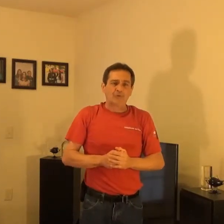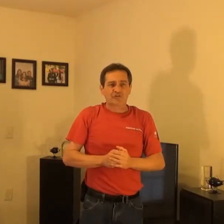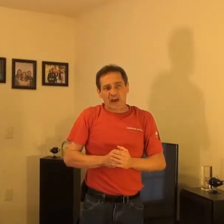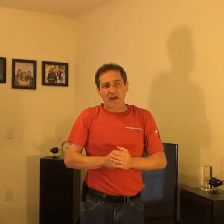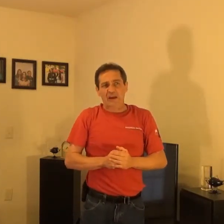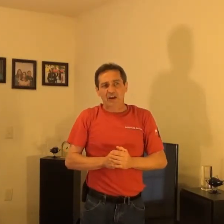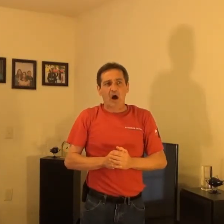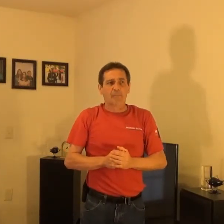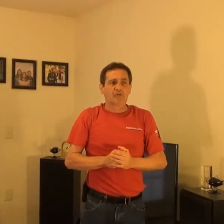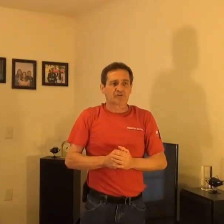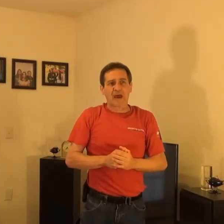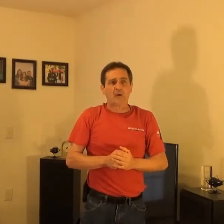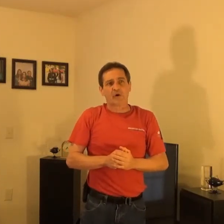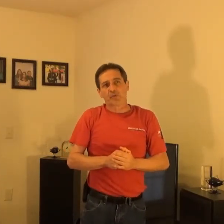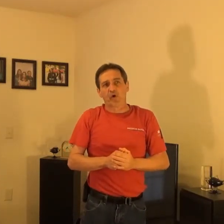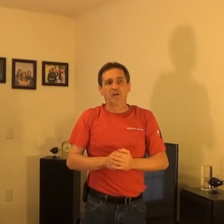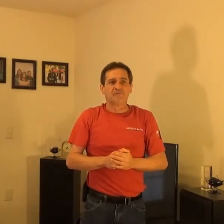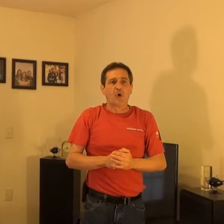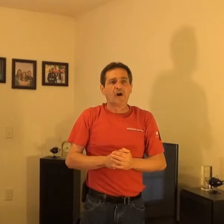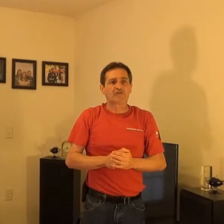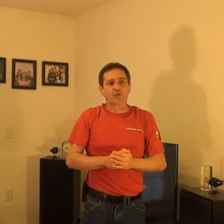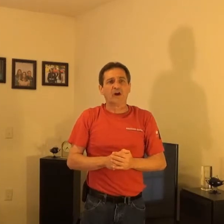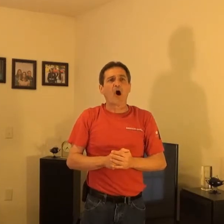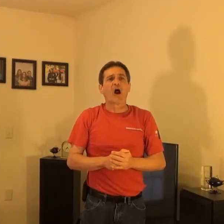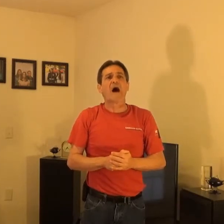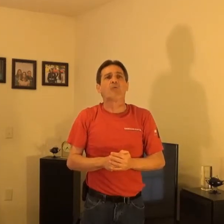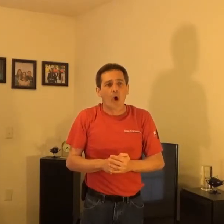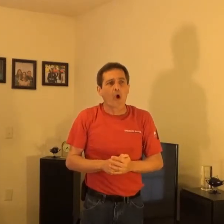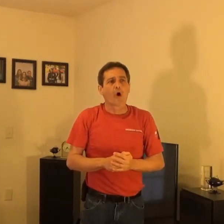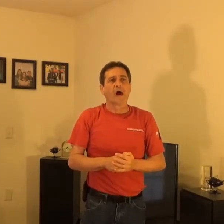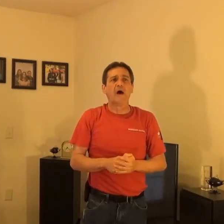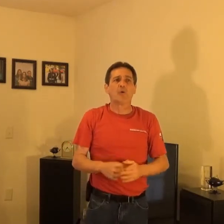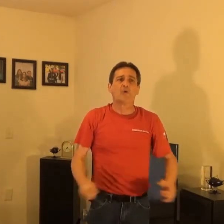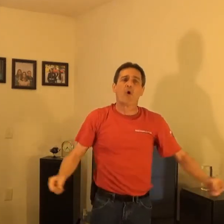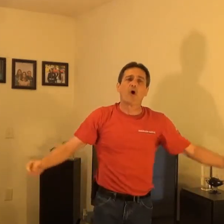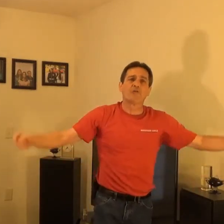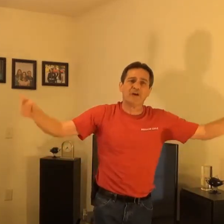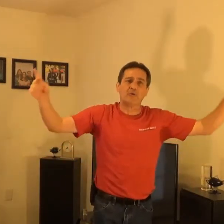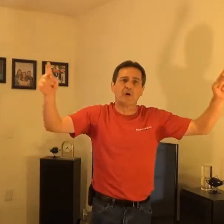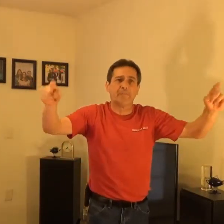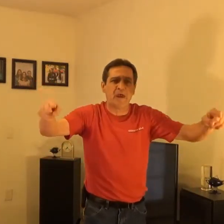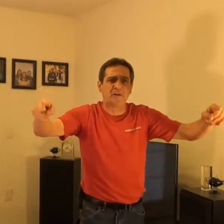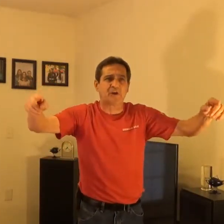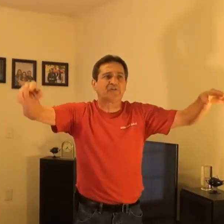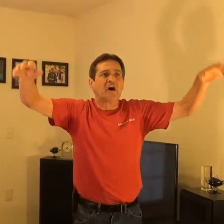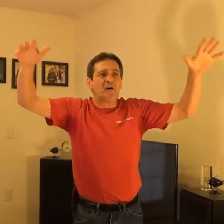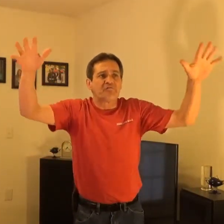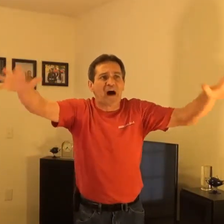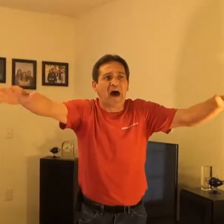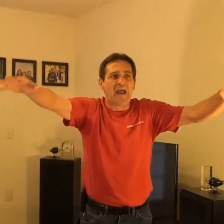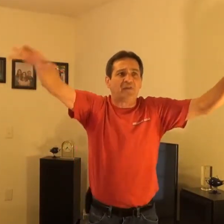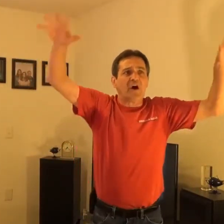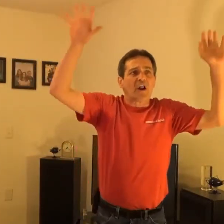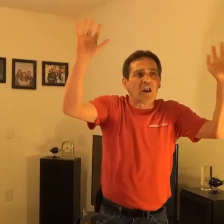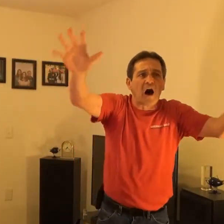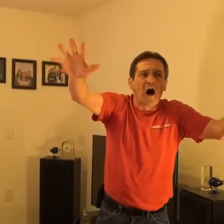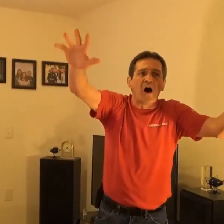to stand in numbers, saying with one voice, we are at war, and we war within repentance, faith, love,